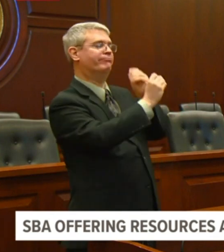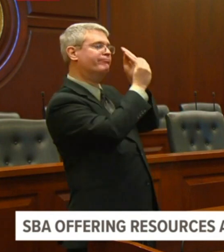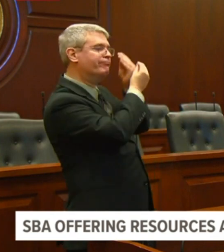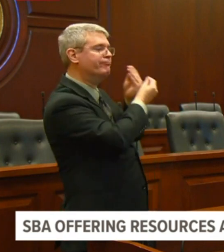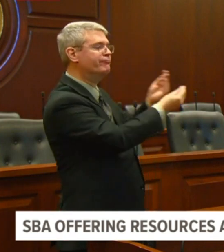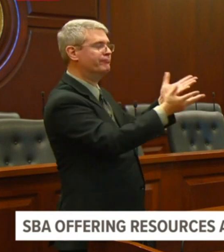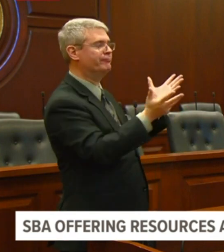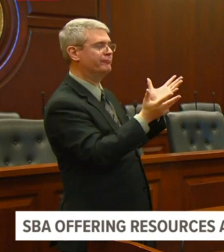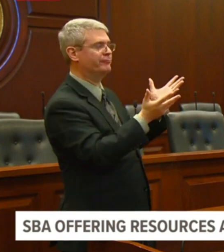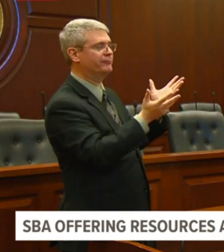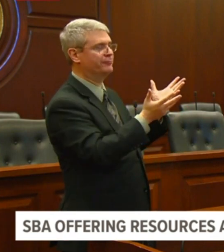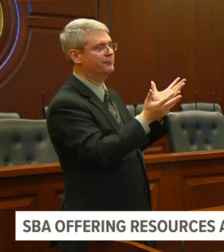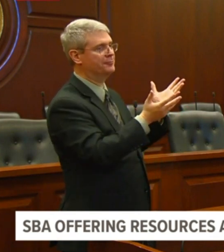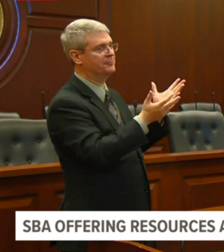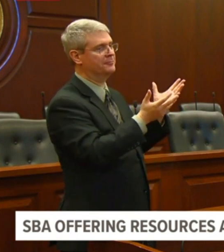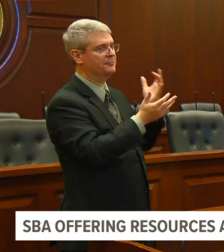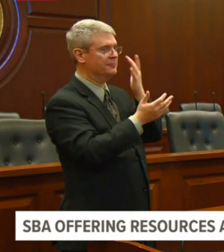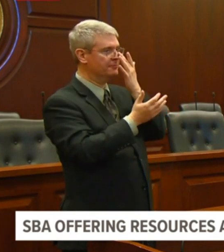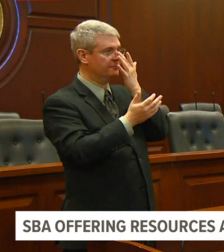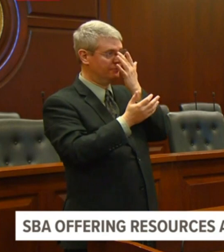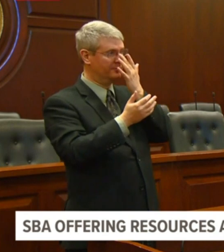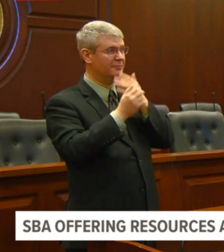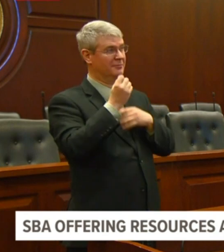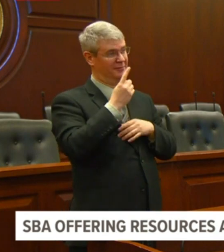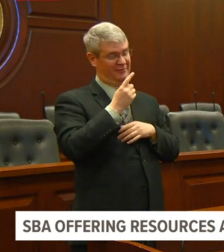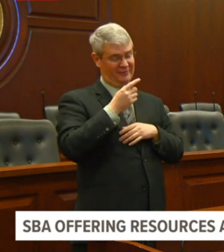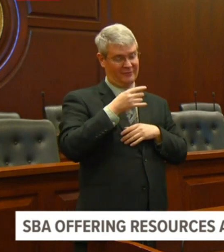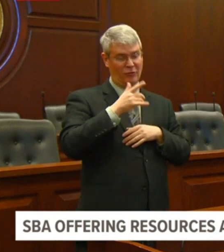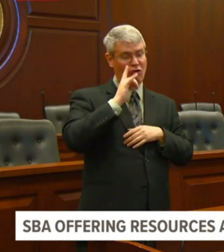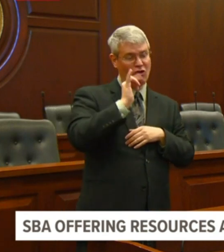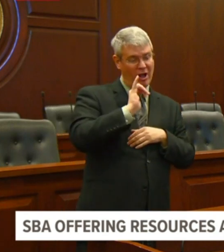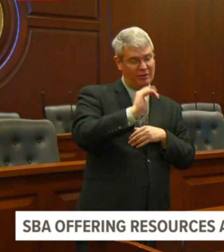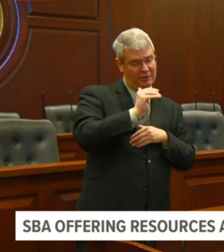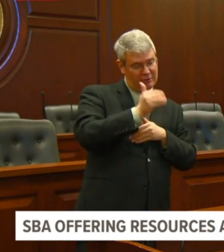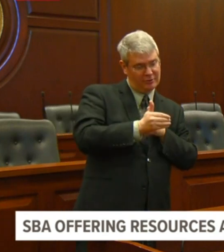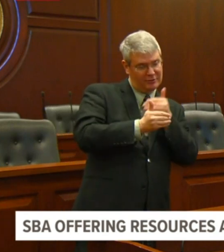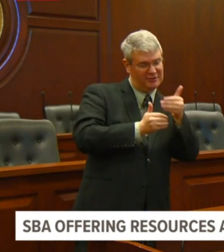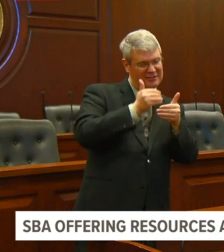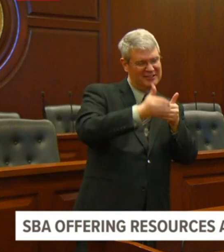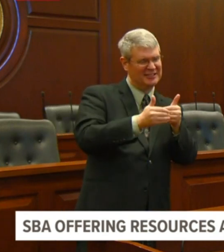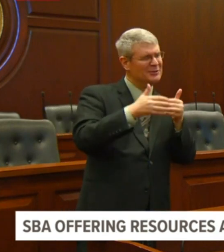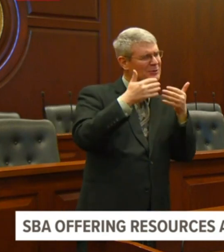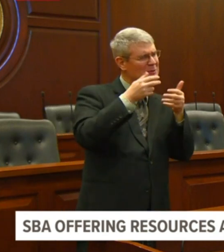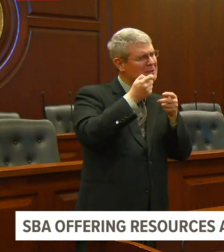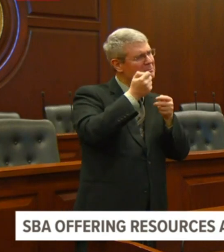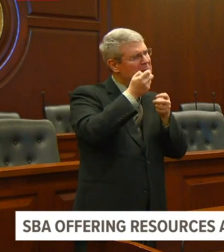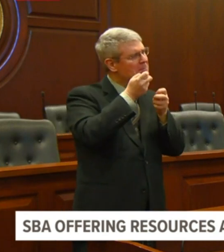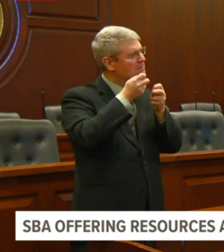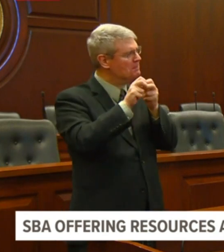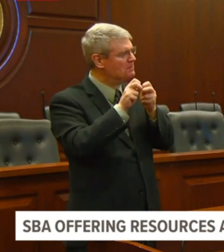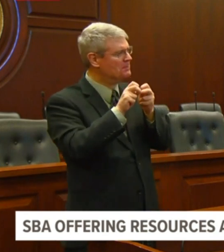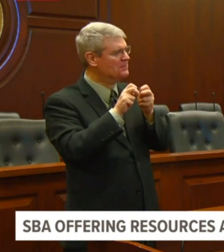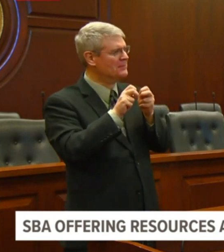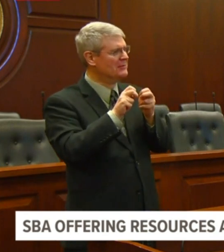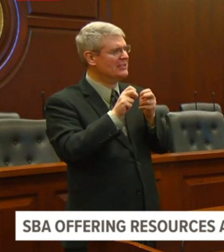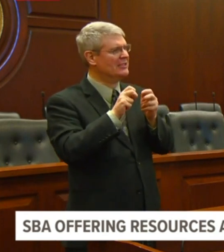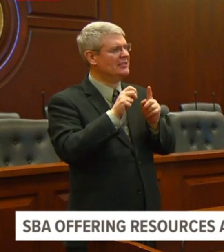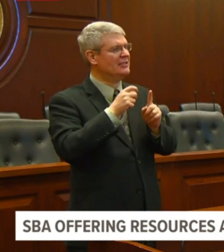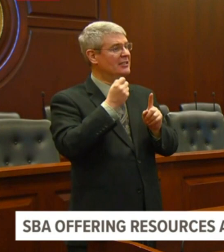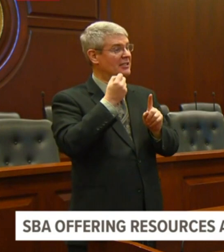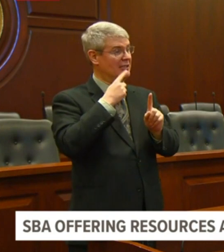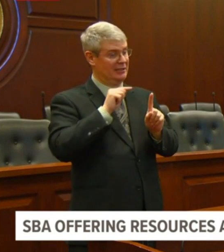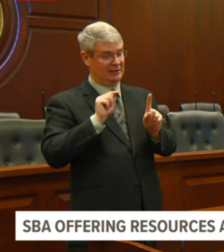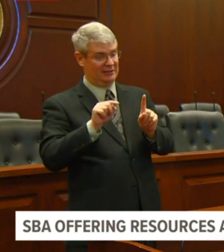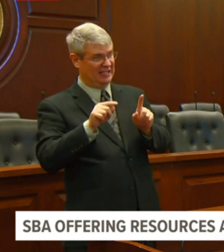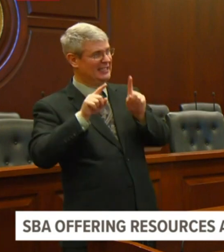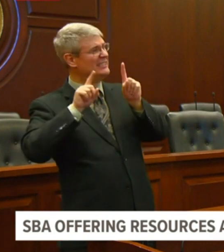Sometimes that's complicated. Uh, as you know, we've, we've have improved some testing command with, but it's not where we would like it to be at this point. So if we have